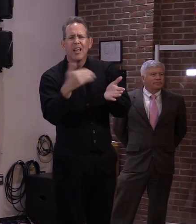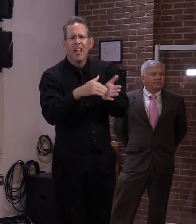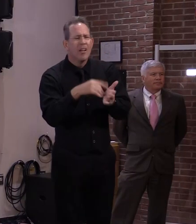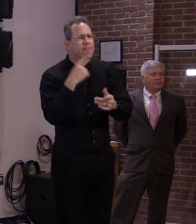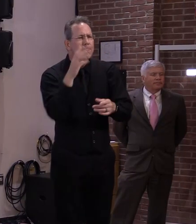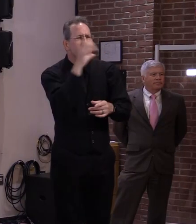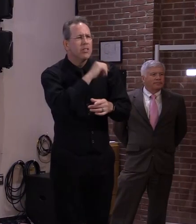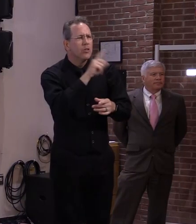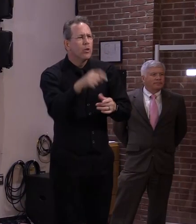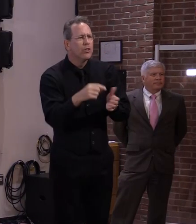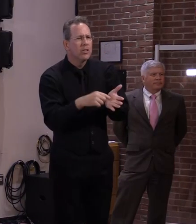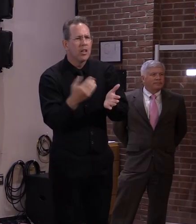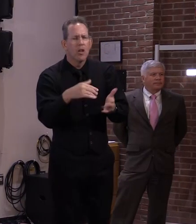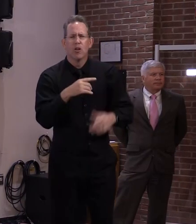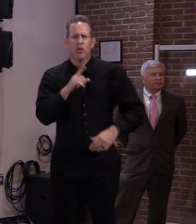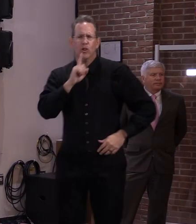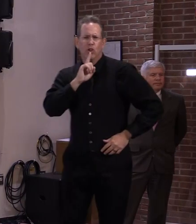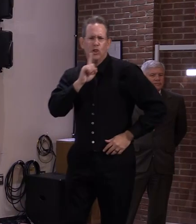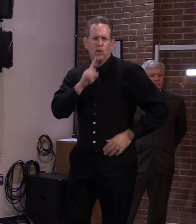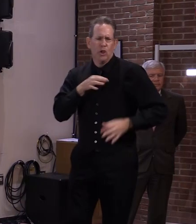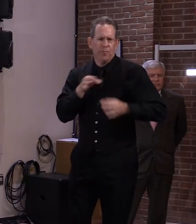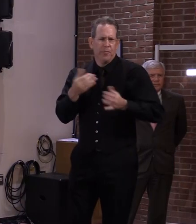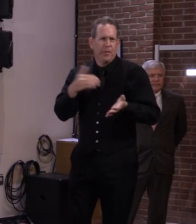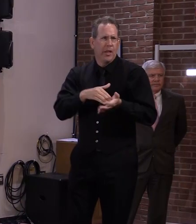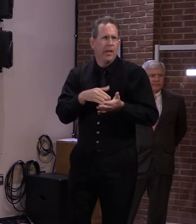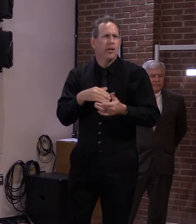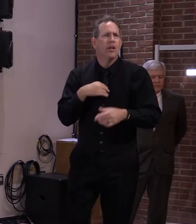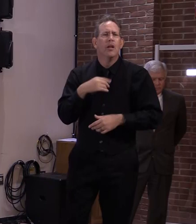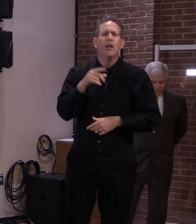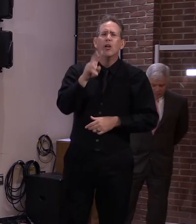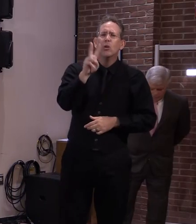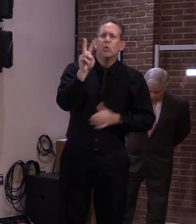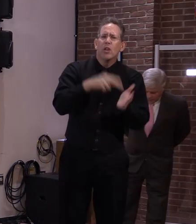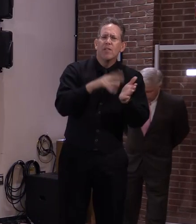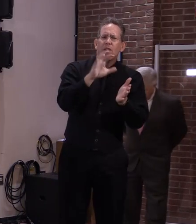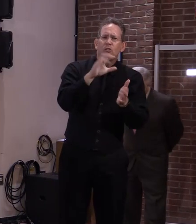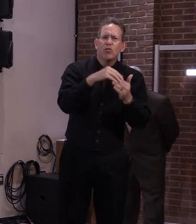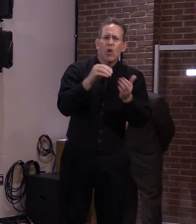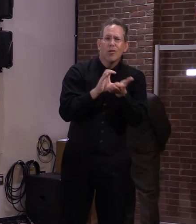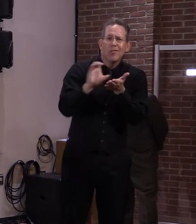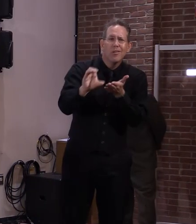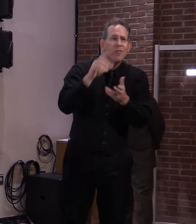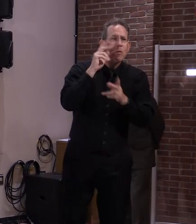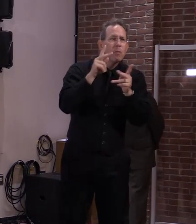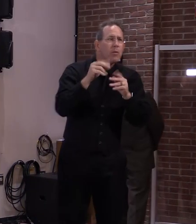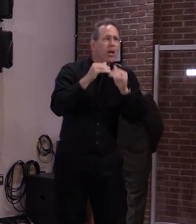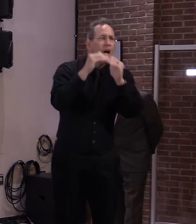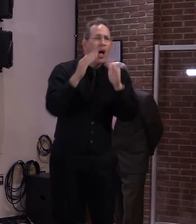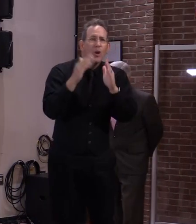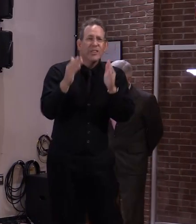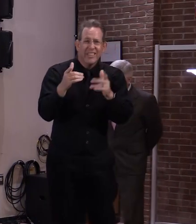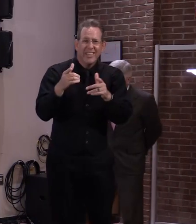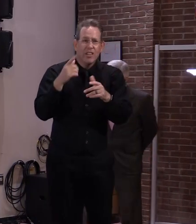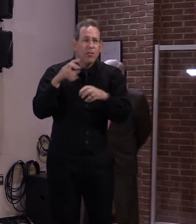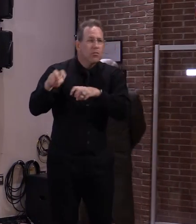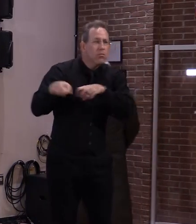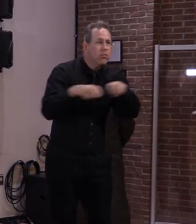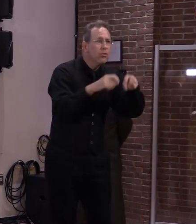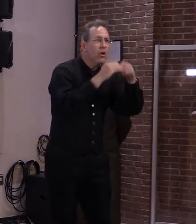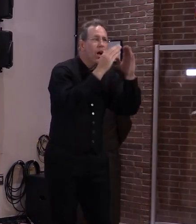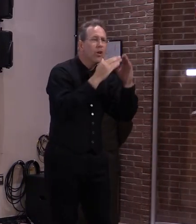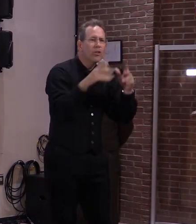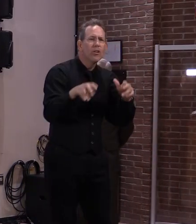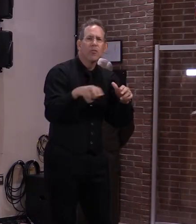Sure. So regarding the $2,500 transitional stipend giving to people to transition out of the hotel